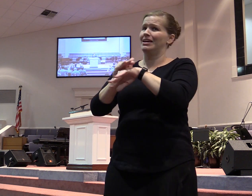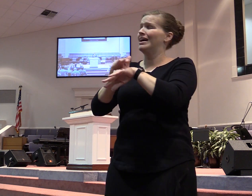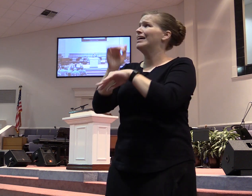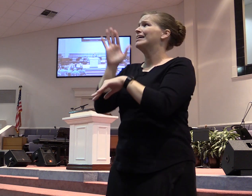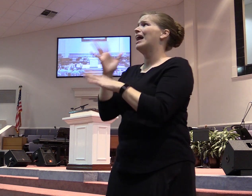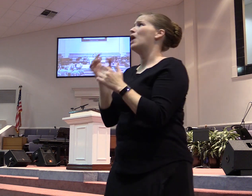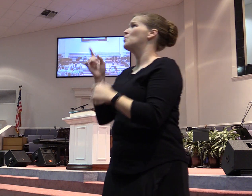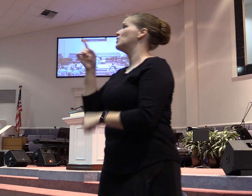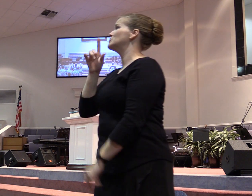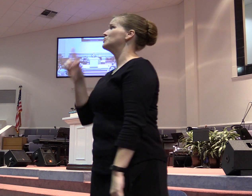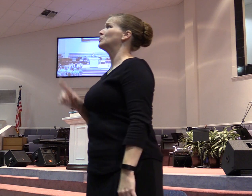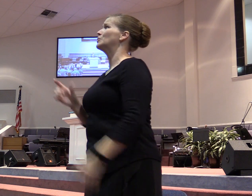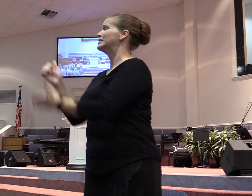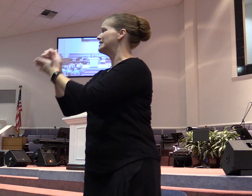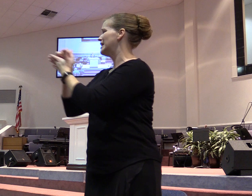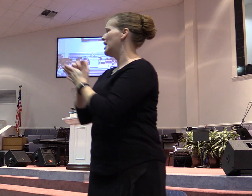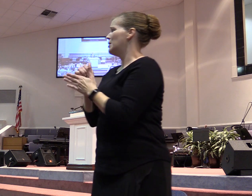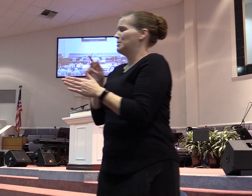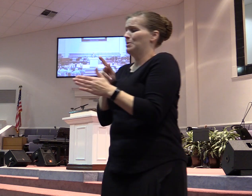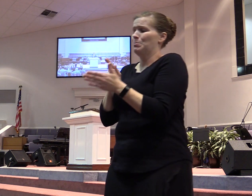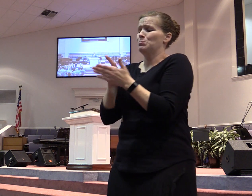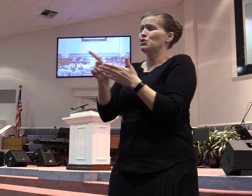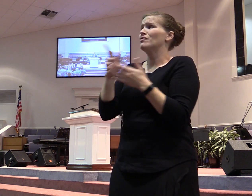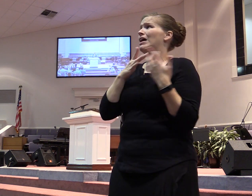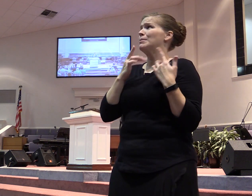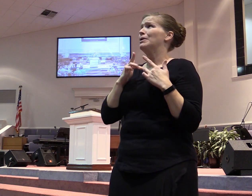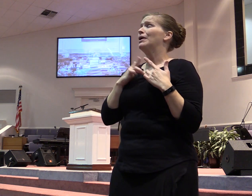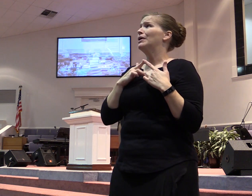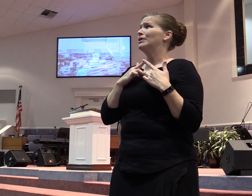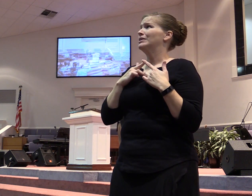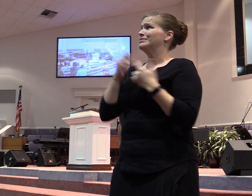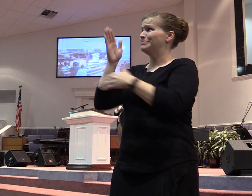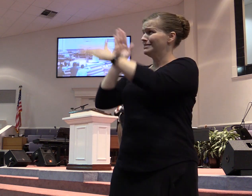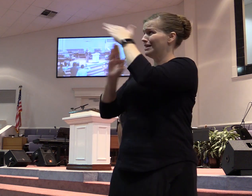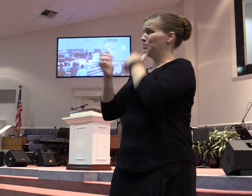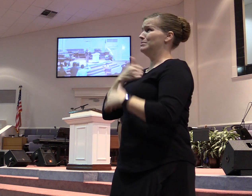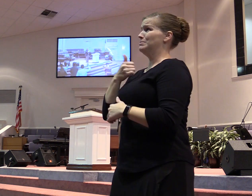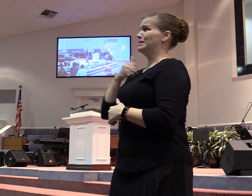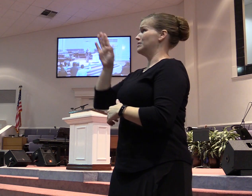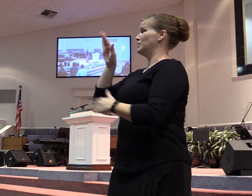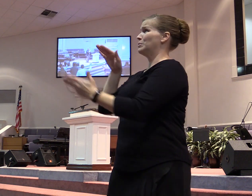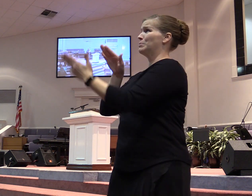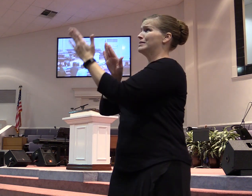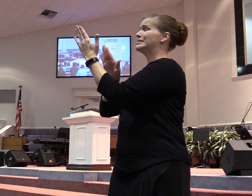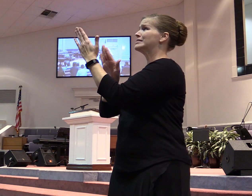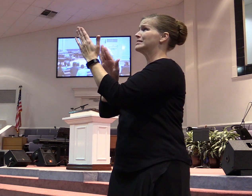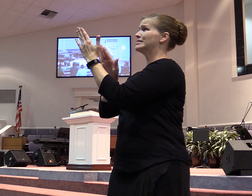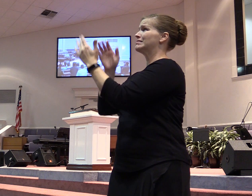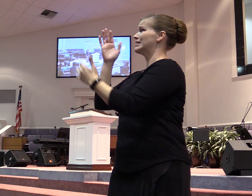to help me purify my heart. I want to humble myself in your presence. God I do not want to speak